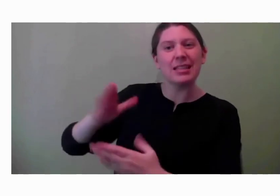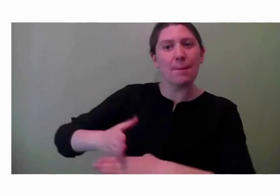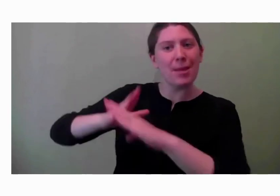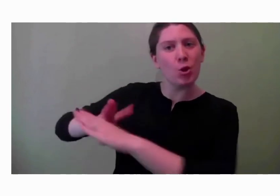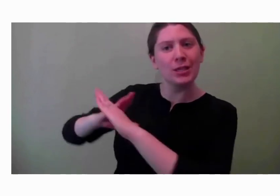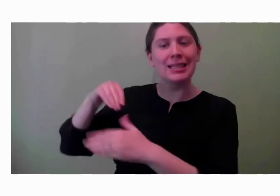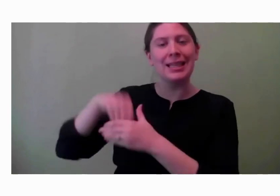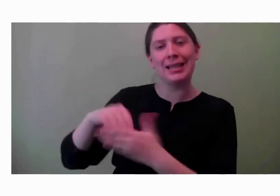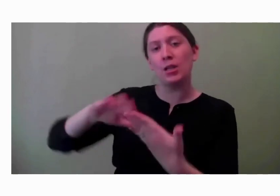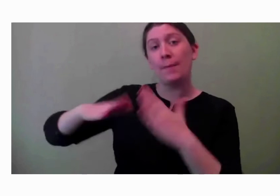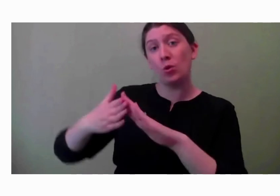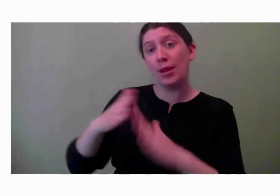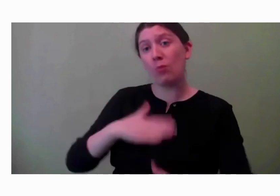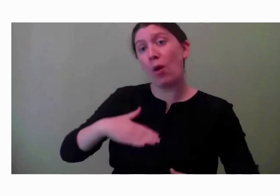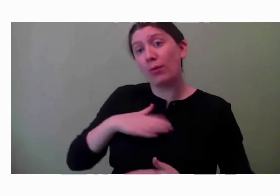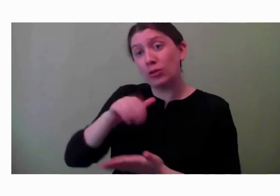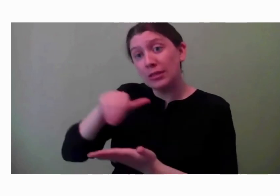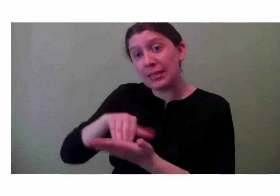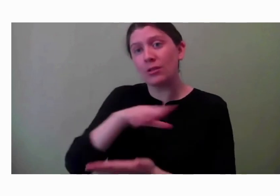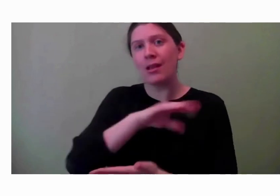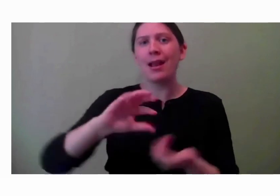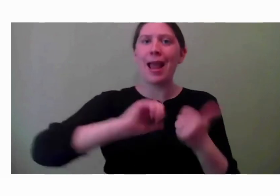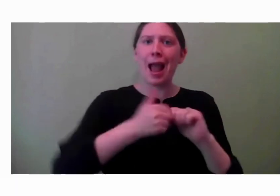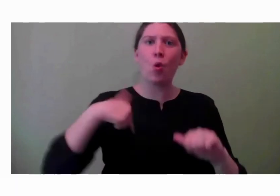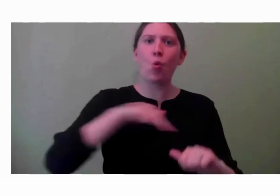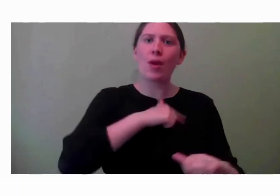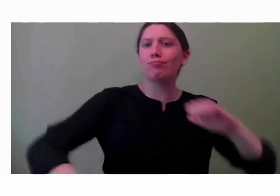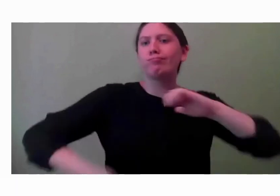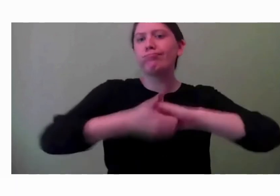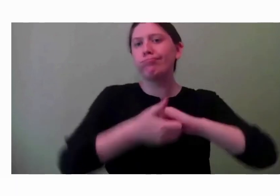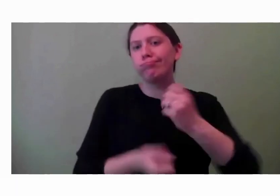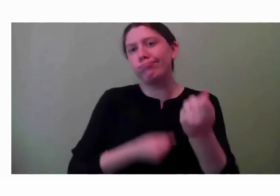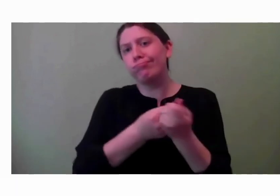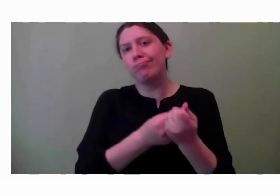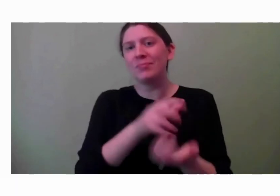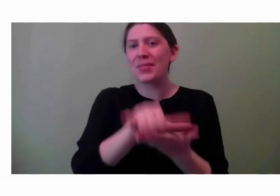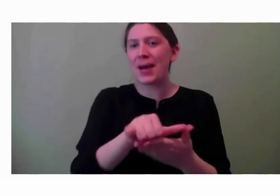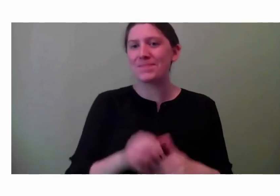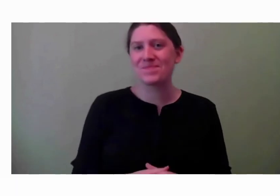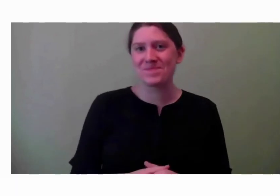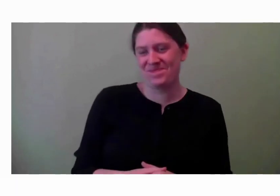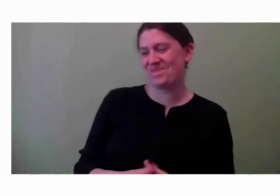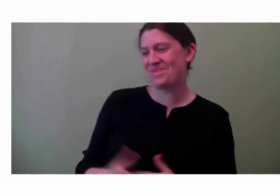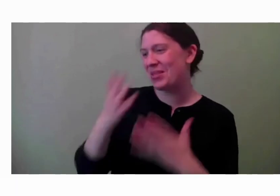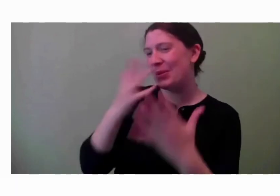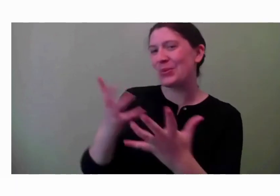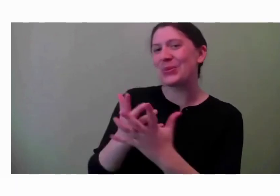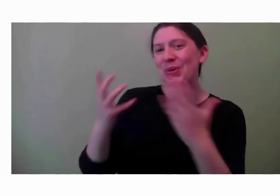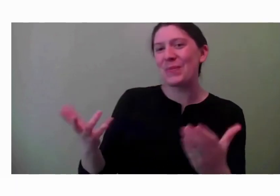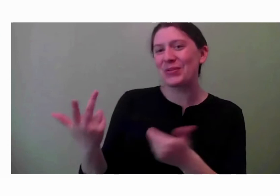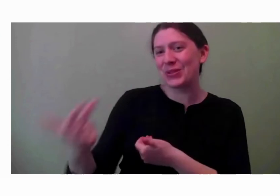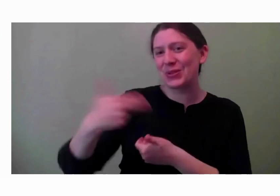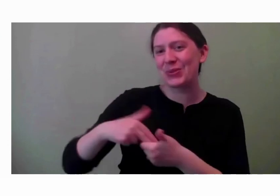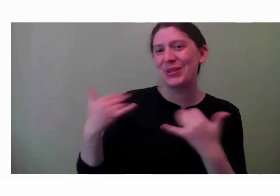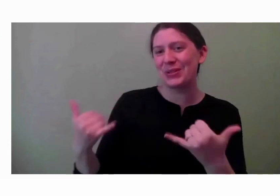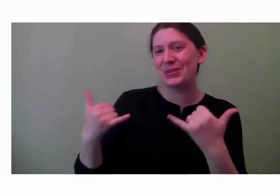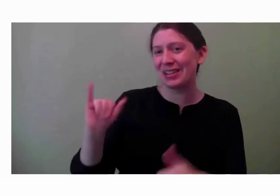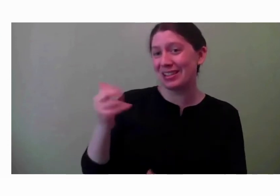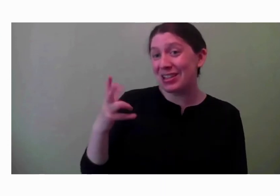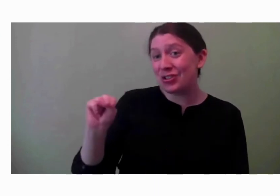all can just kind of be a partner in that. Thank you so much for joining us today, Jen, and sharing all about RectiConnect with our listeners. We